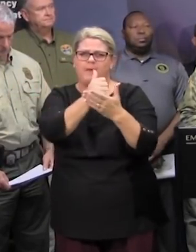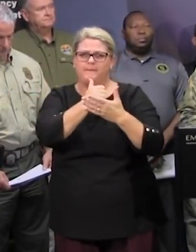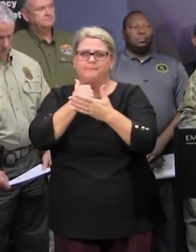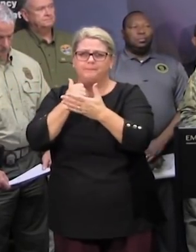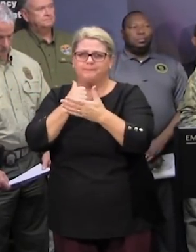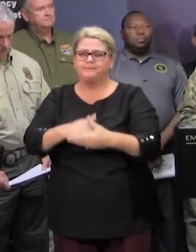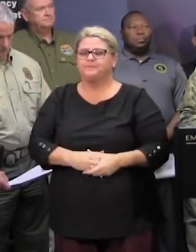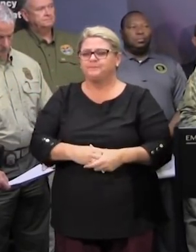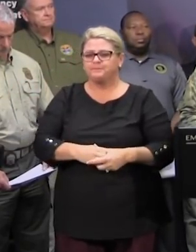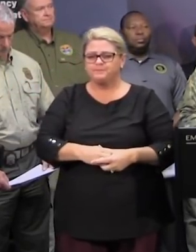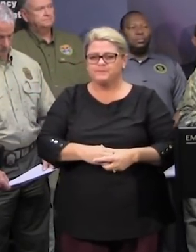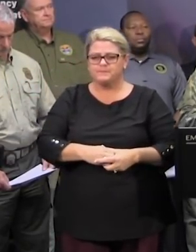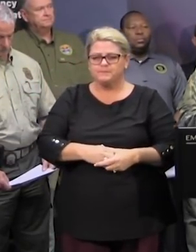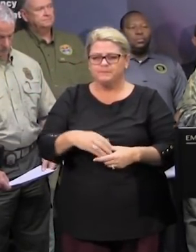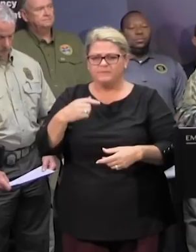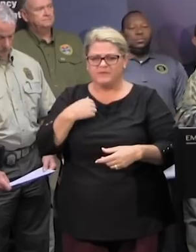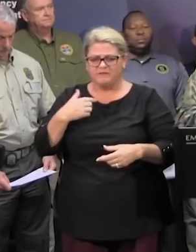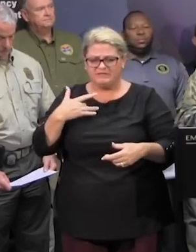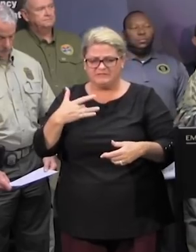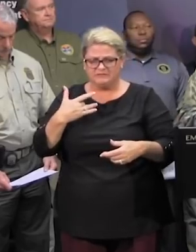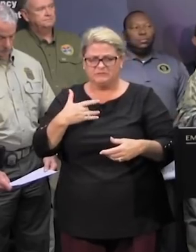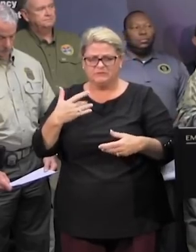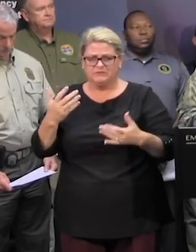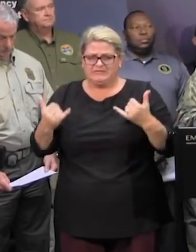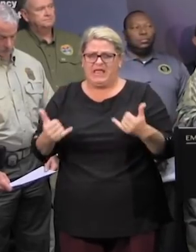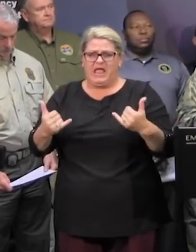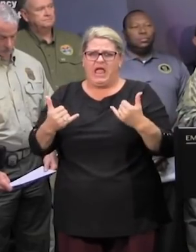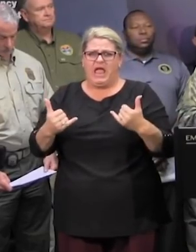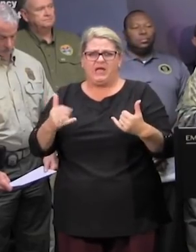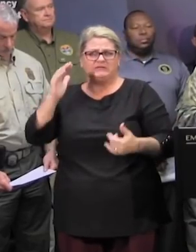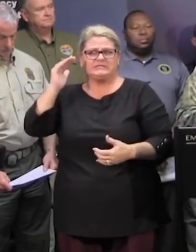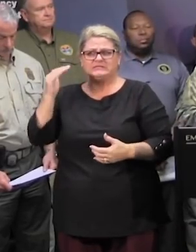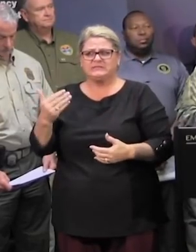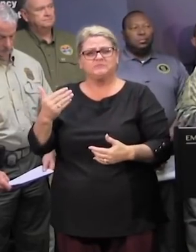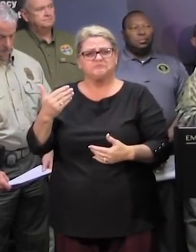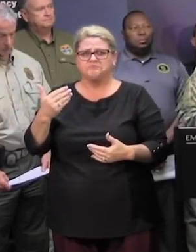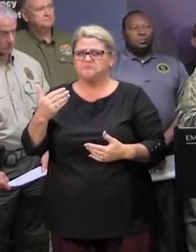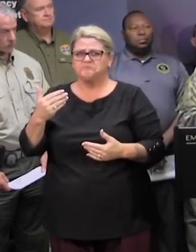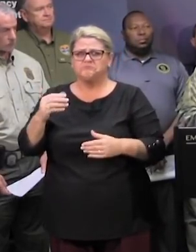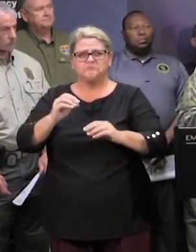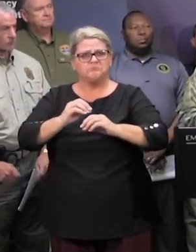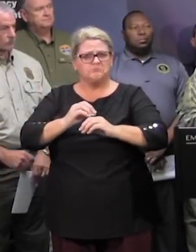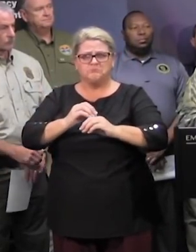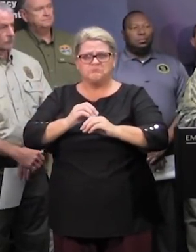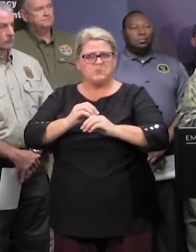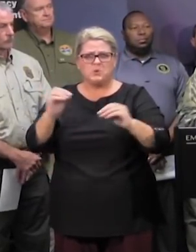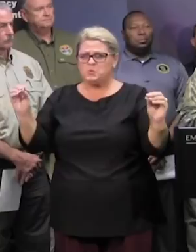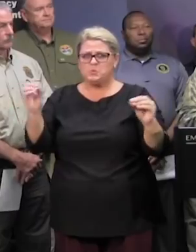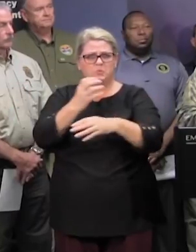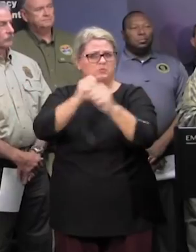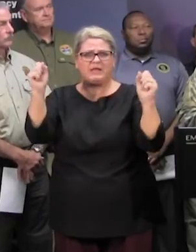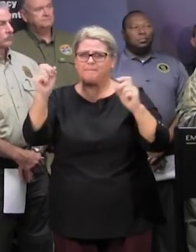the uh i think as as we look right now we've had no uh calls for rescue